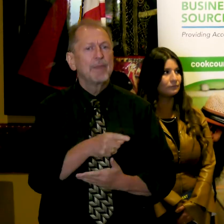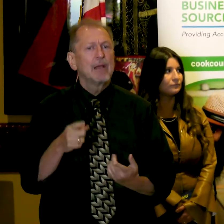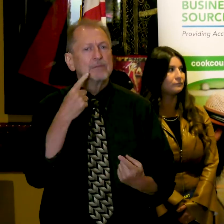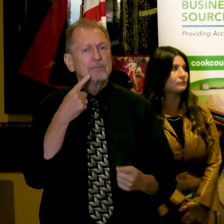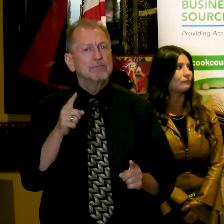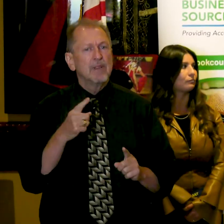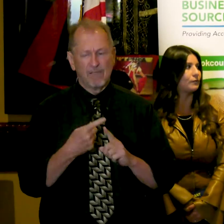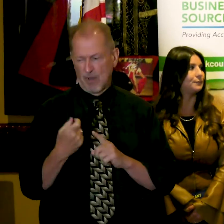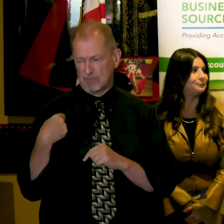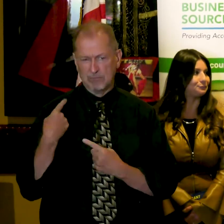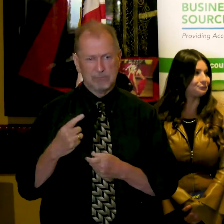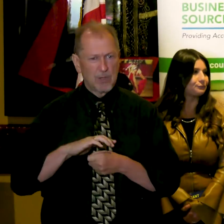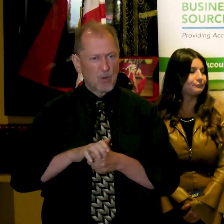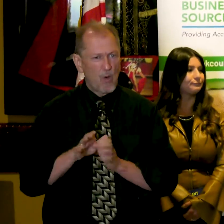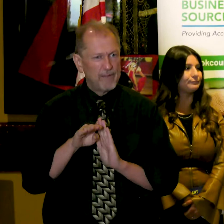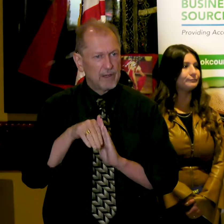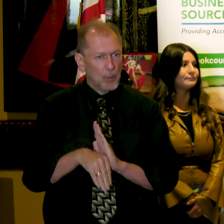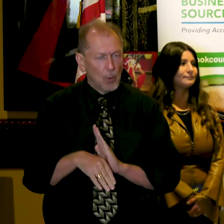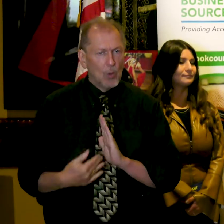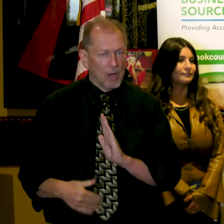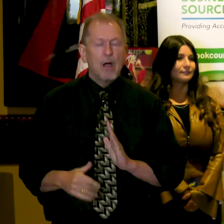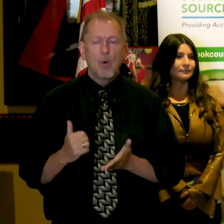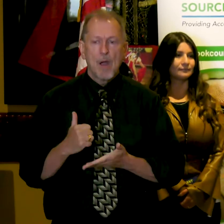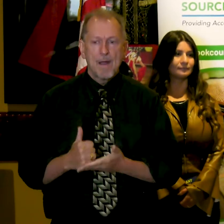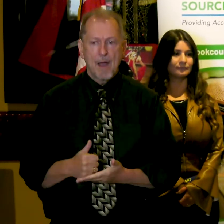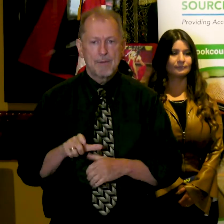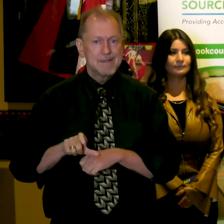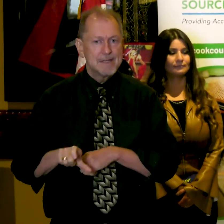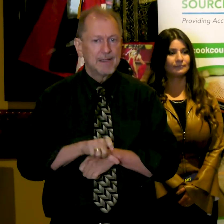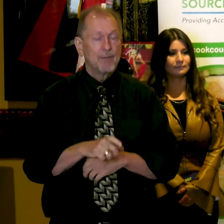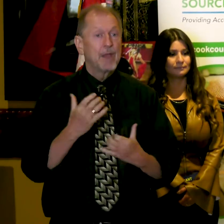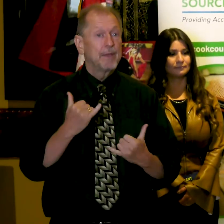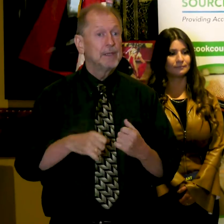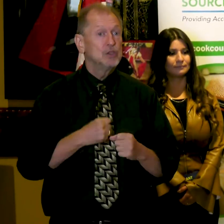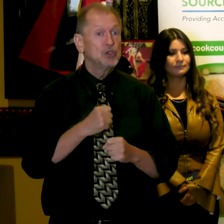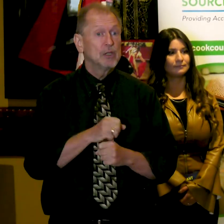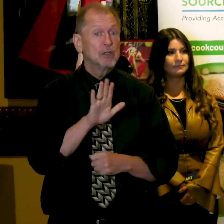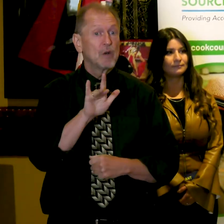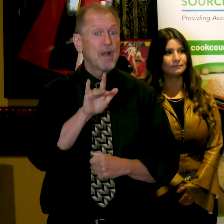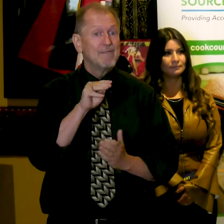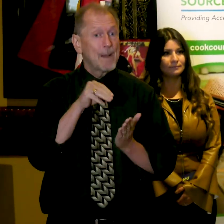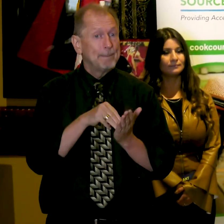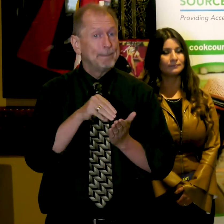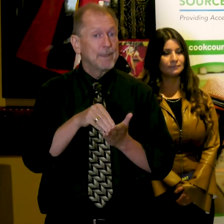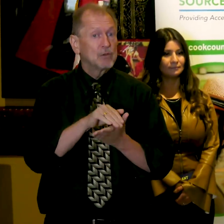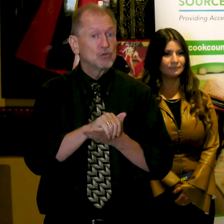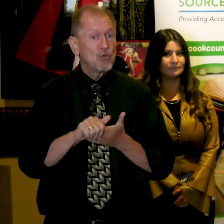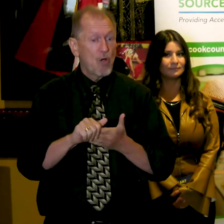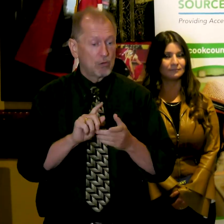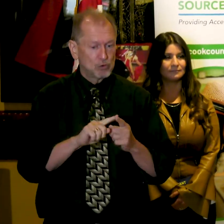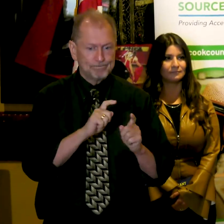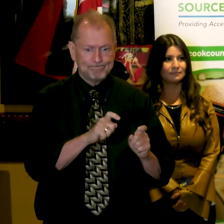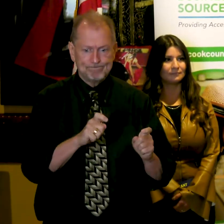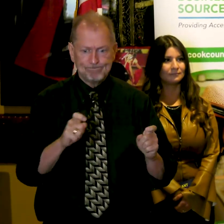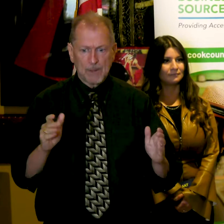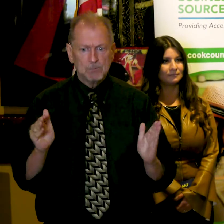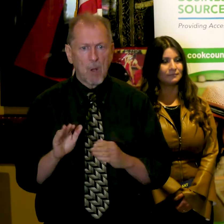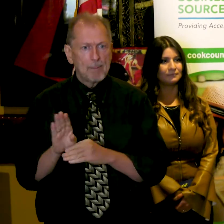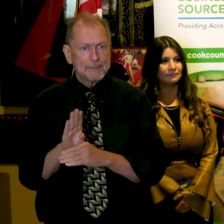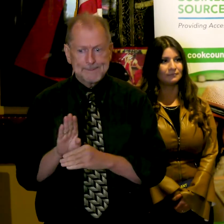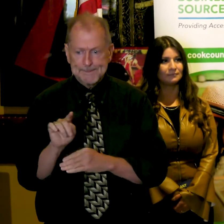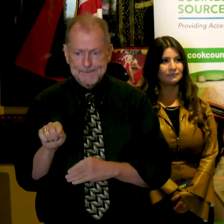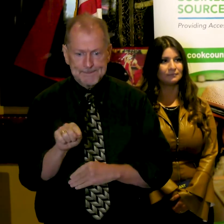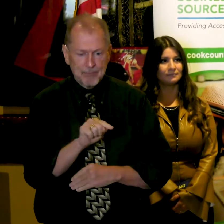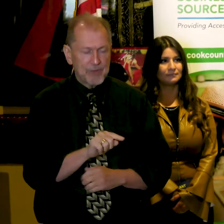This year's program will distribute a little more than $25 million to small businesses. Each grant will provide